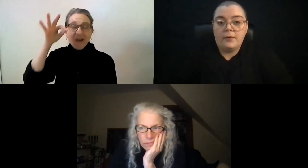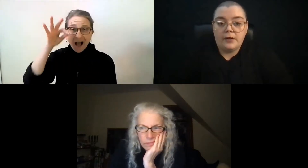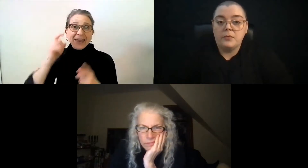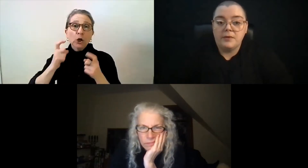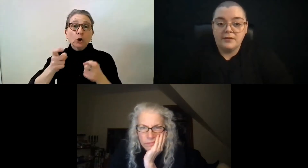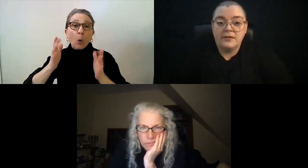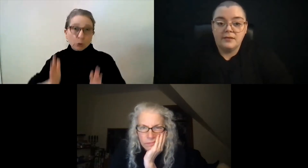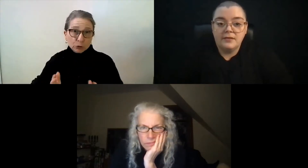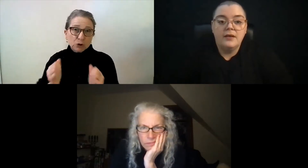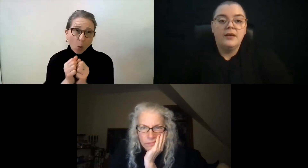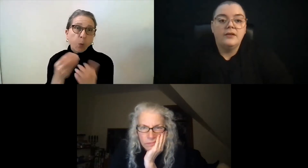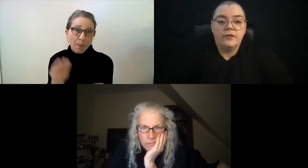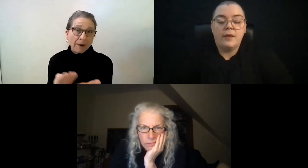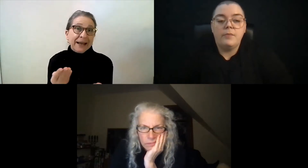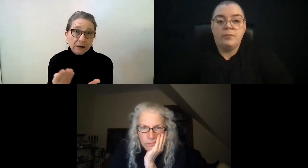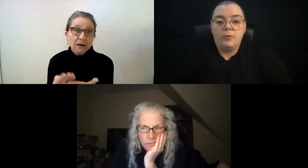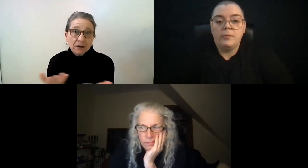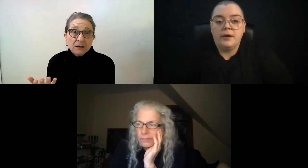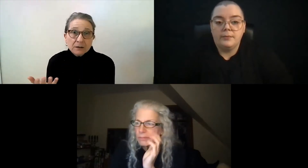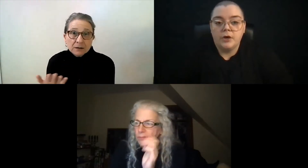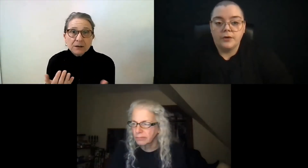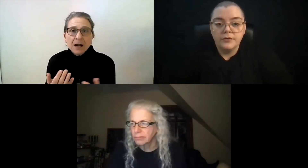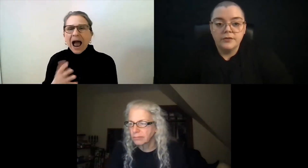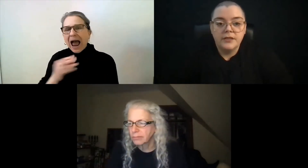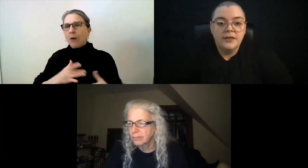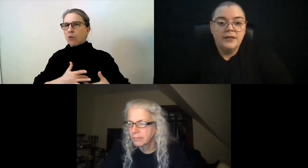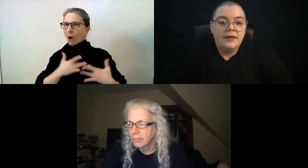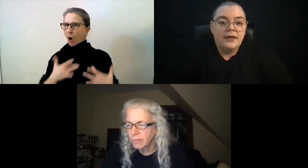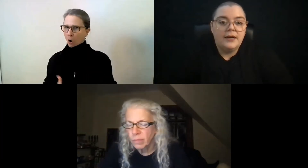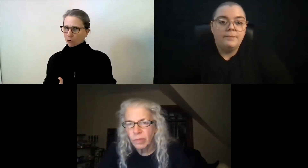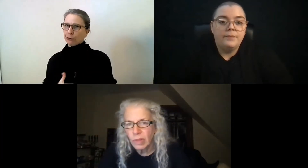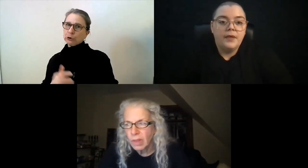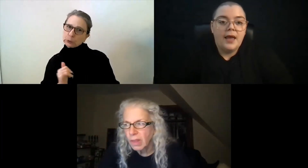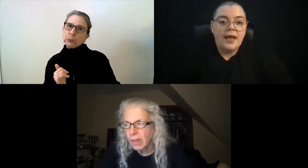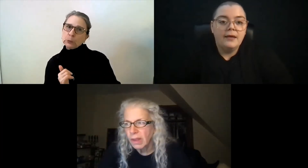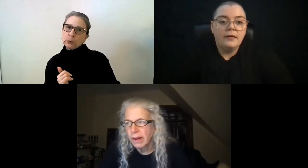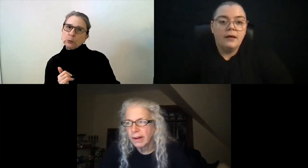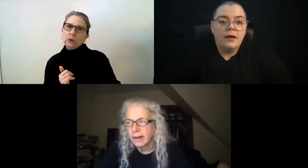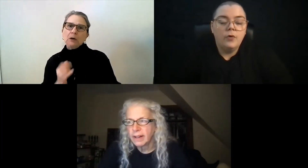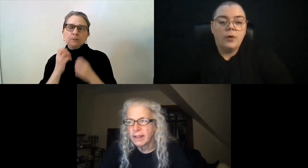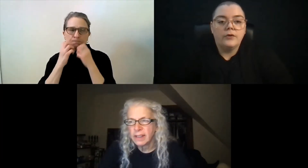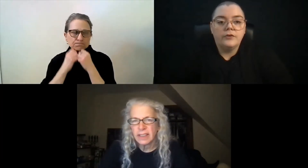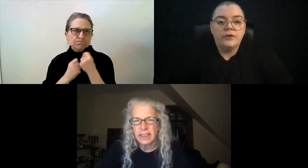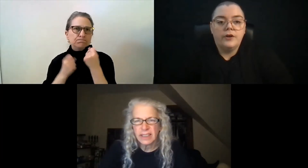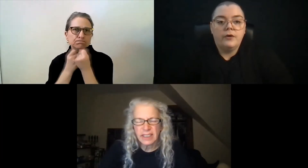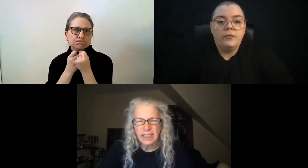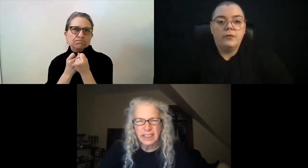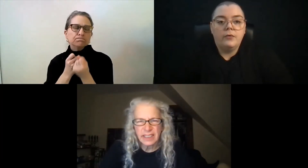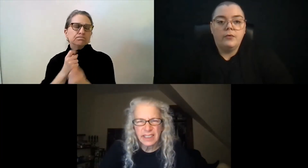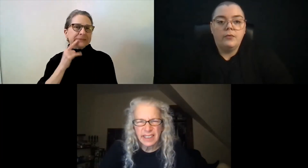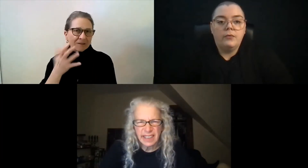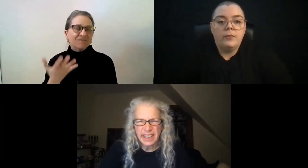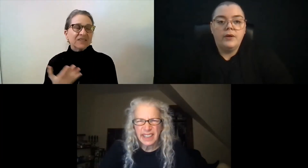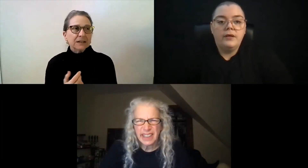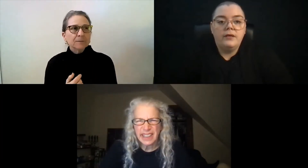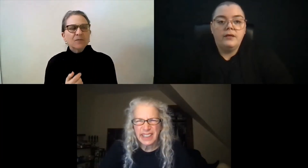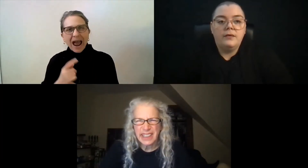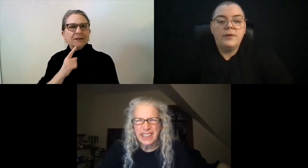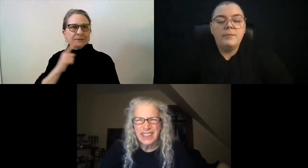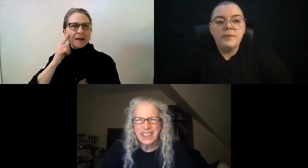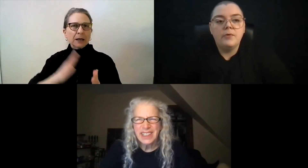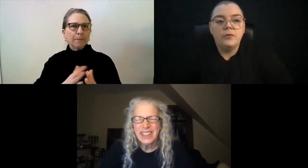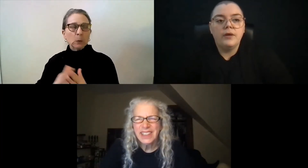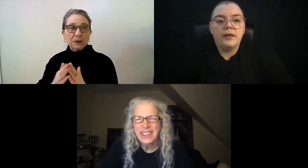you know, networking with businesses so that people will become donors. And, of course, you know, we